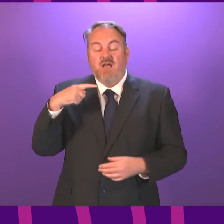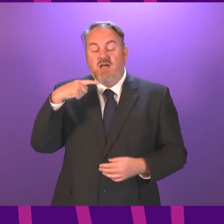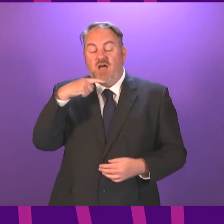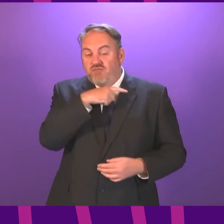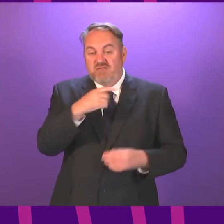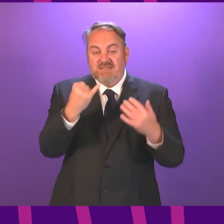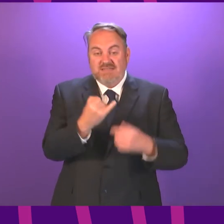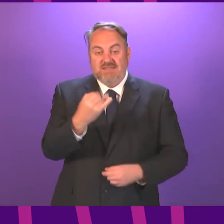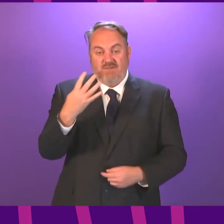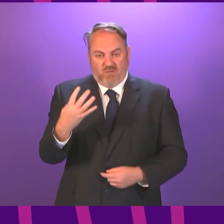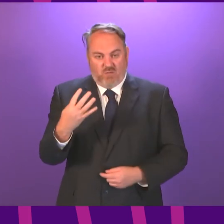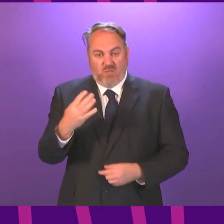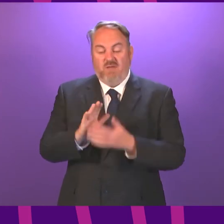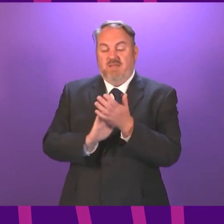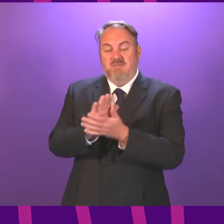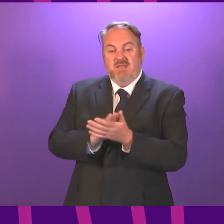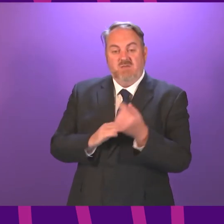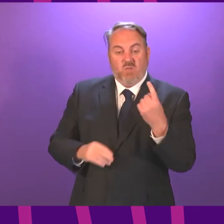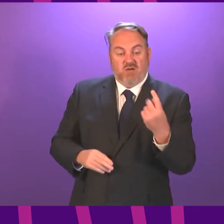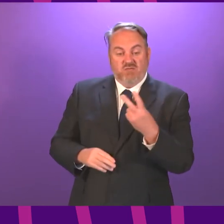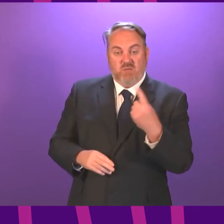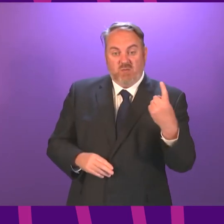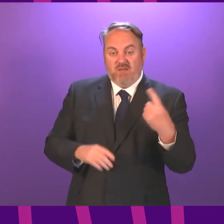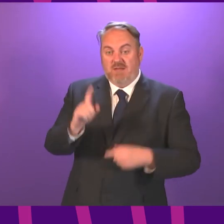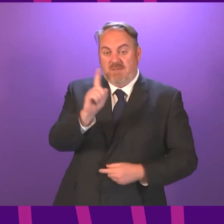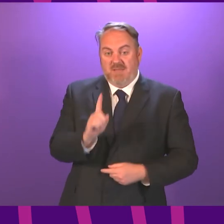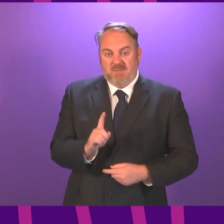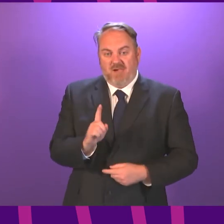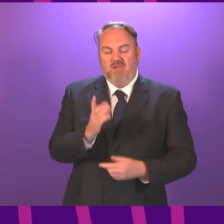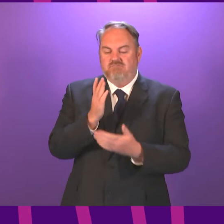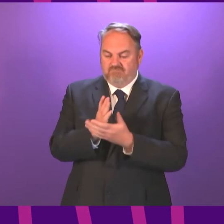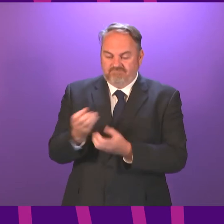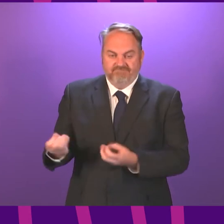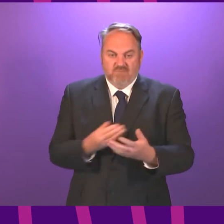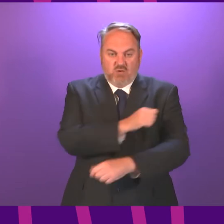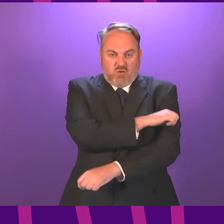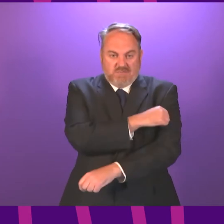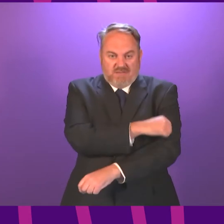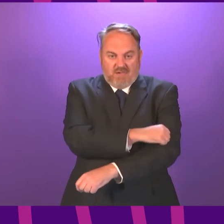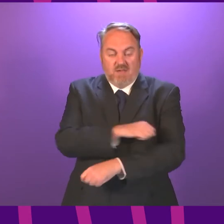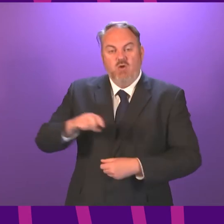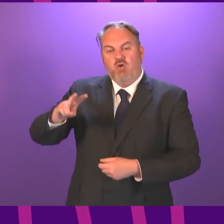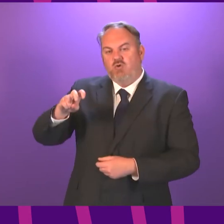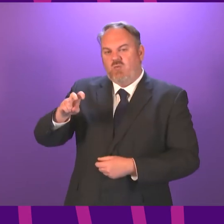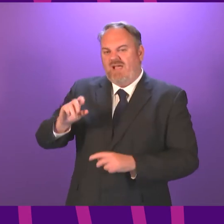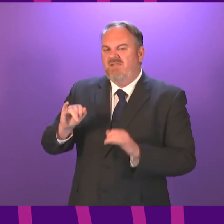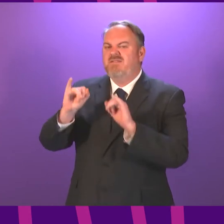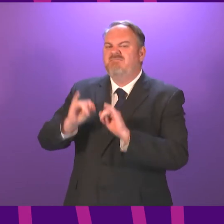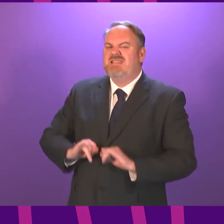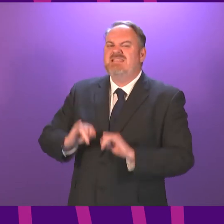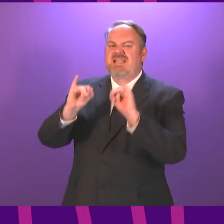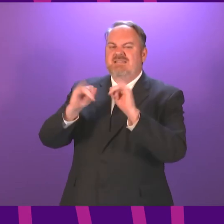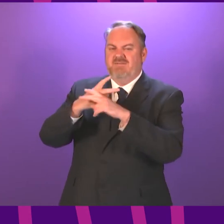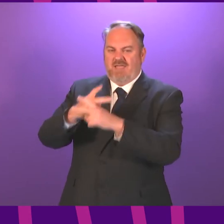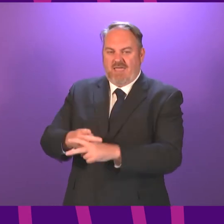There are 121 people currently in hospital, which is one fewer than yesterday, and 12 people in intensive care, which is the same number as